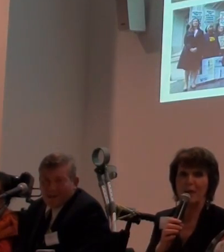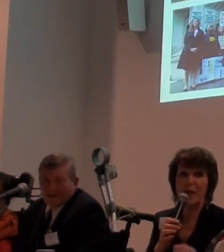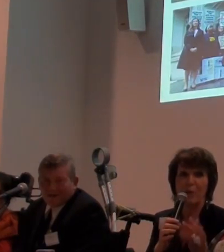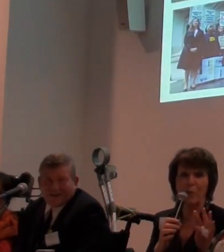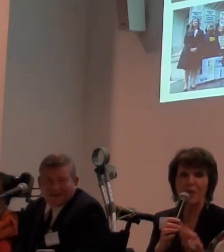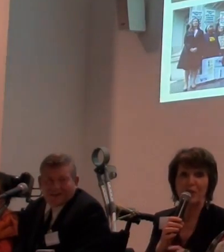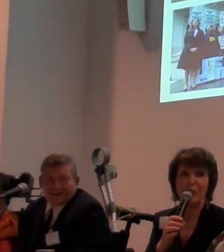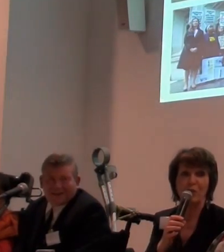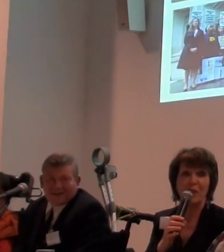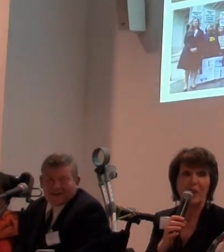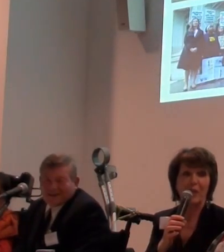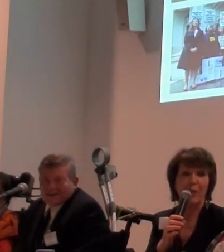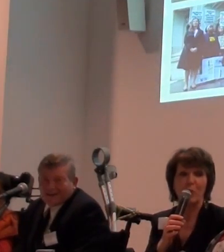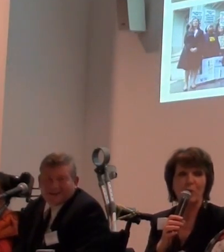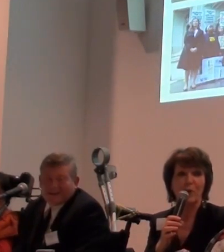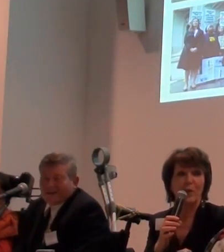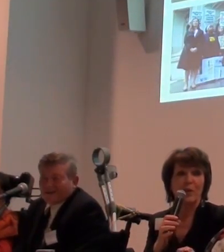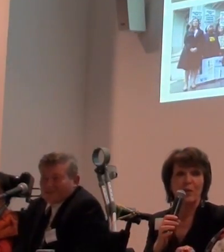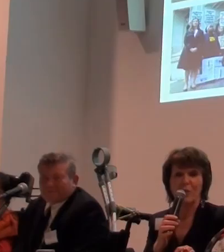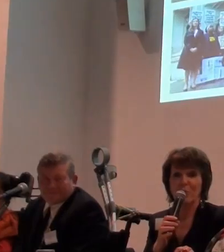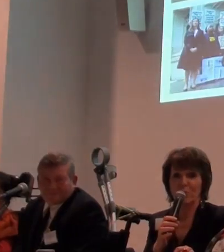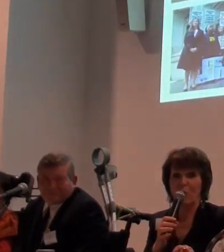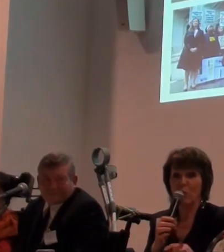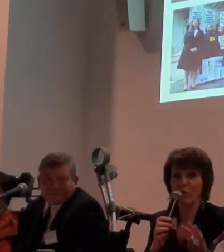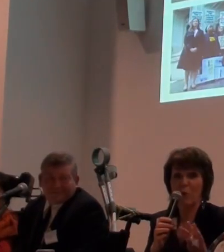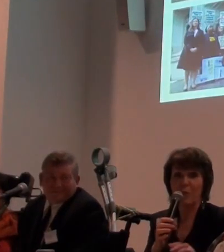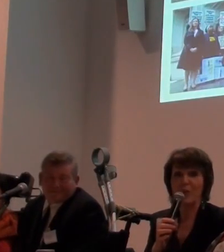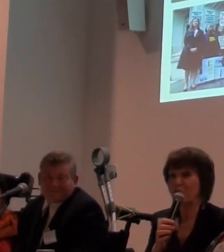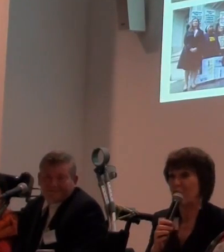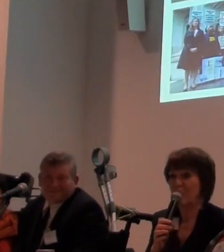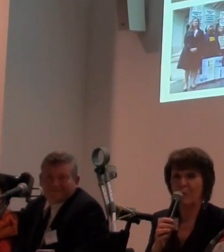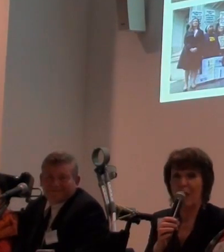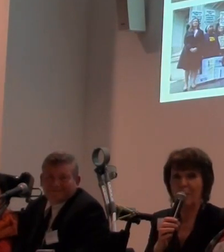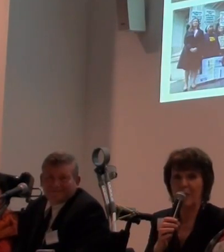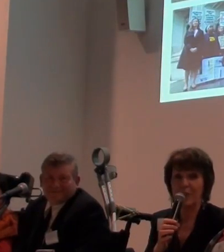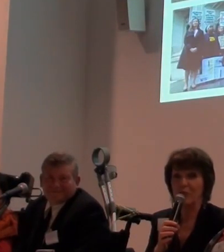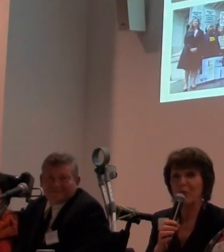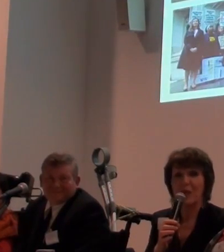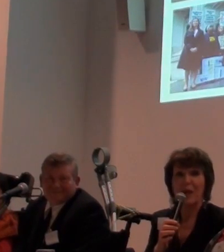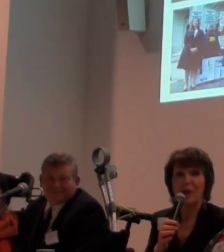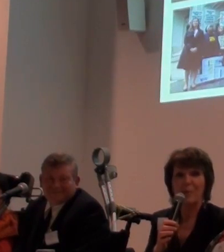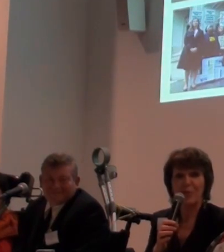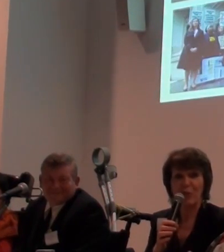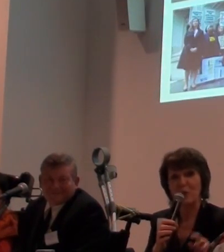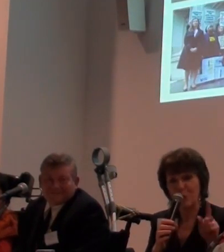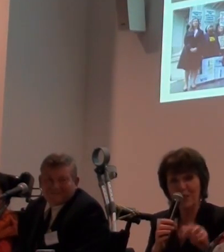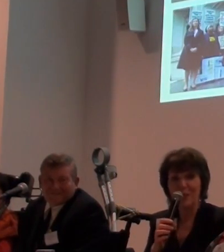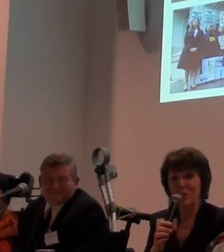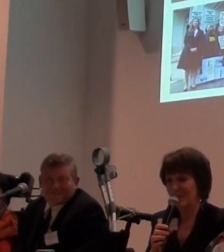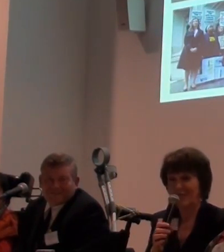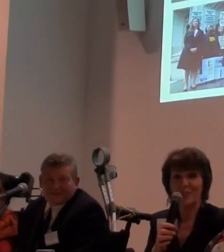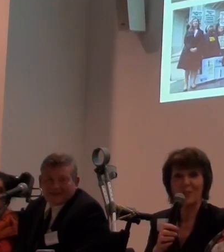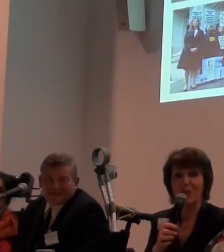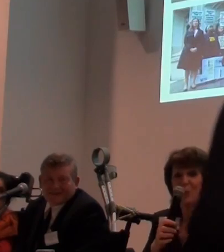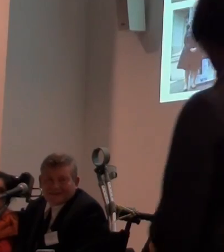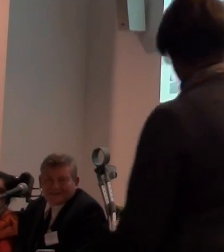He'll probably run here while we're eating and drinking and then we'll all stop and listen again for five minutes. So Louise.